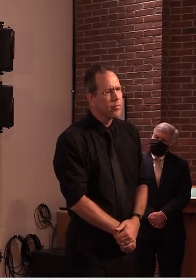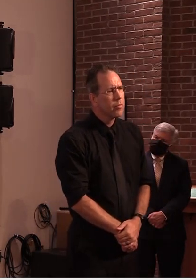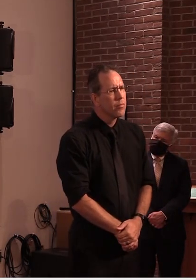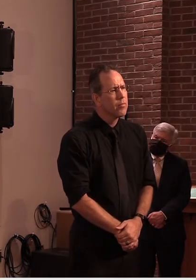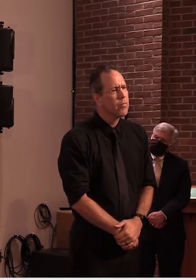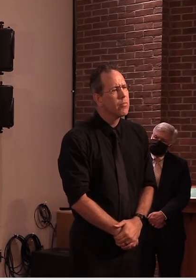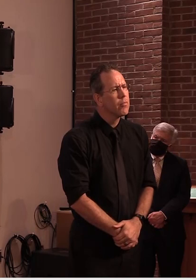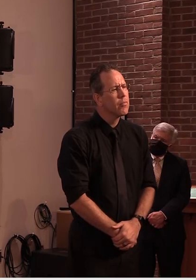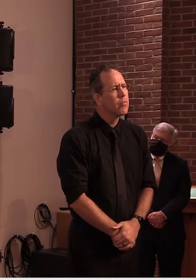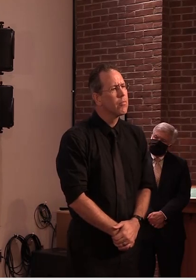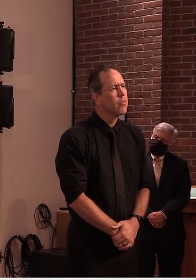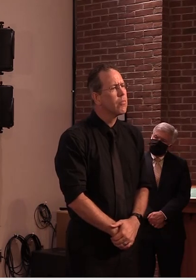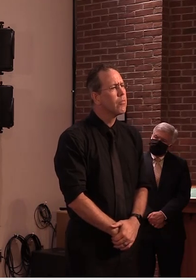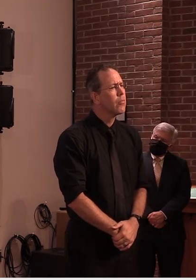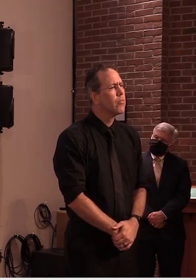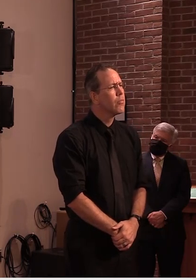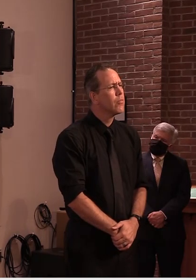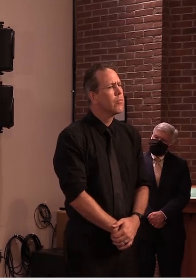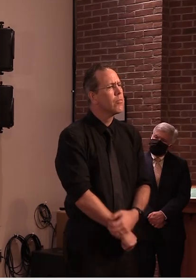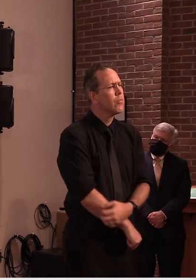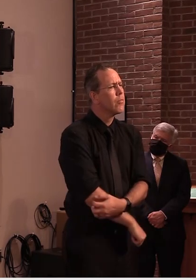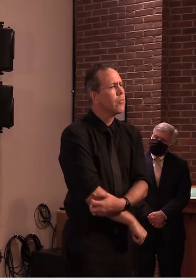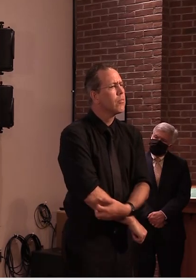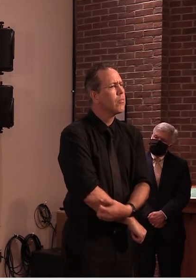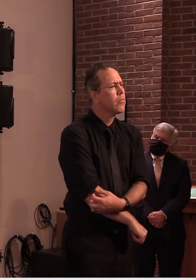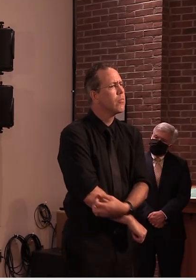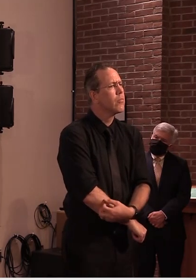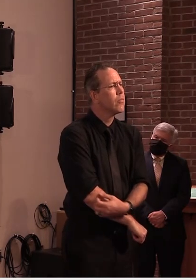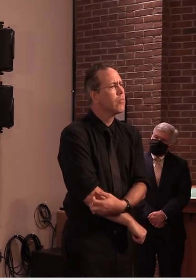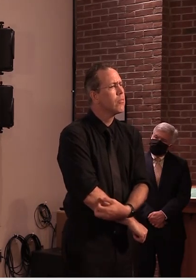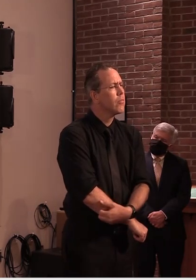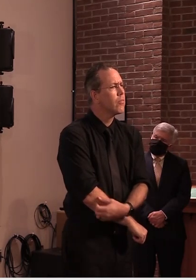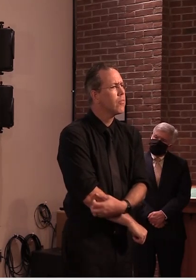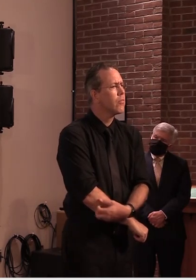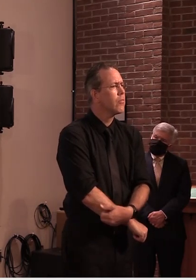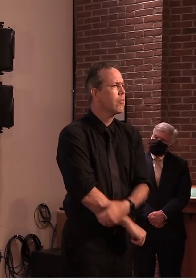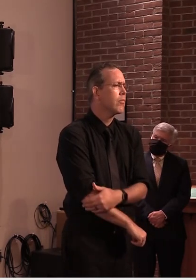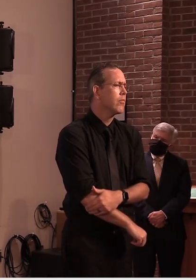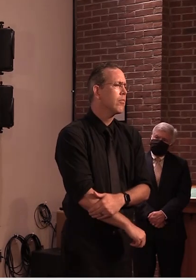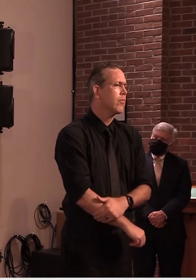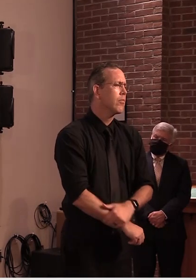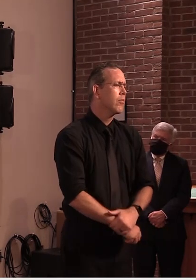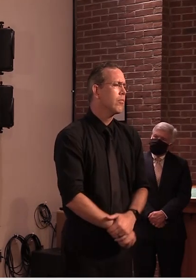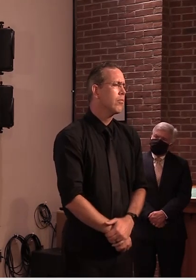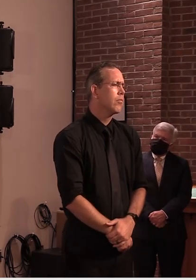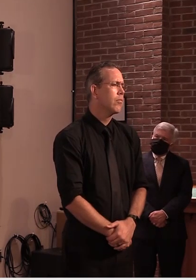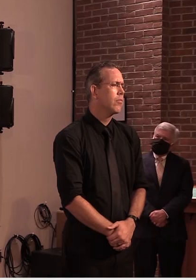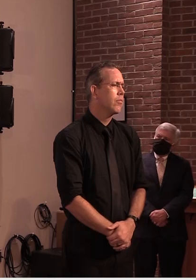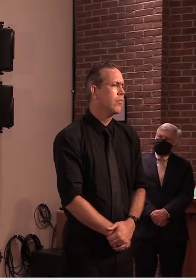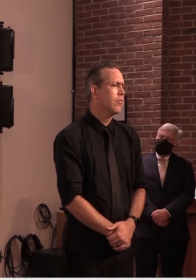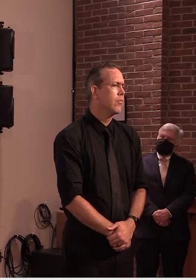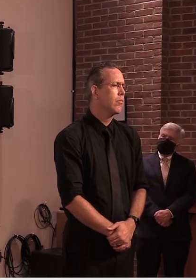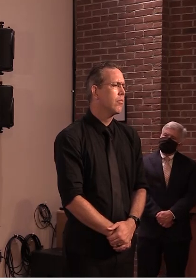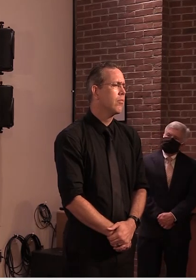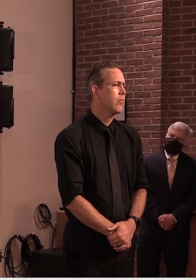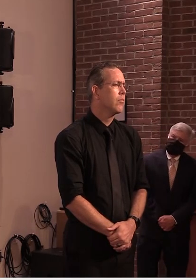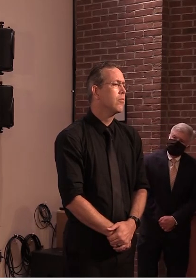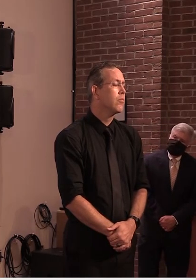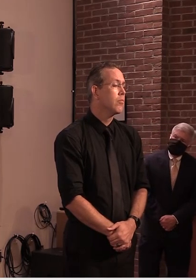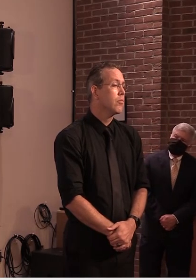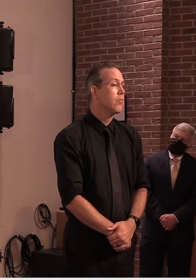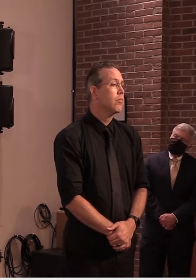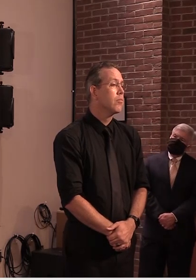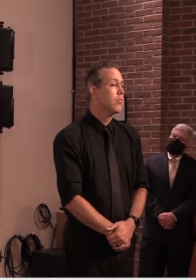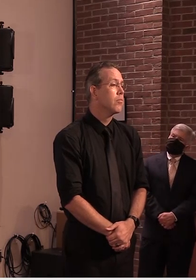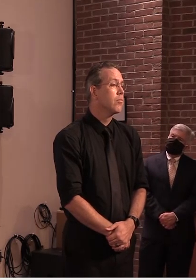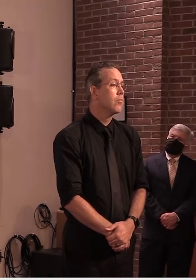correctional facilities would be um would be candidates to be tested at these pop-up sites in the case they potentially had an interaction